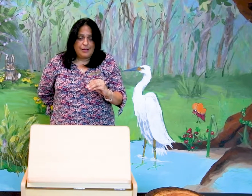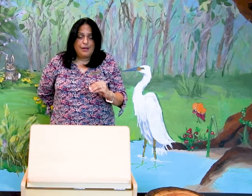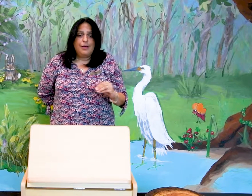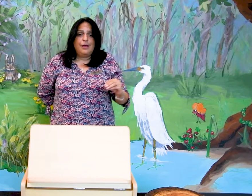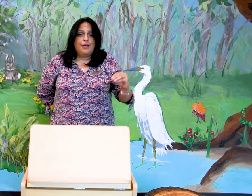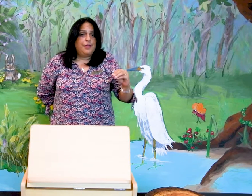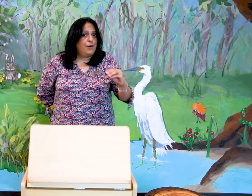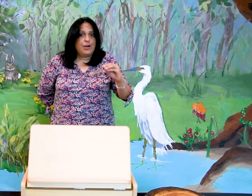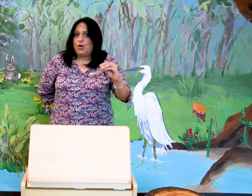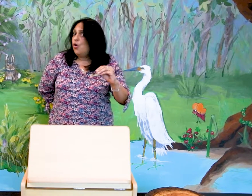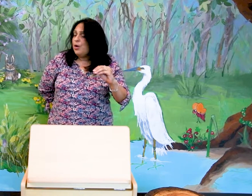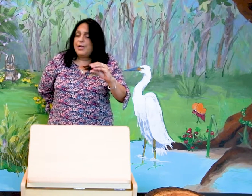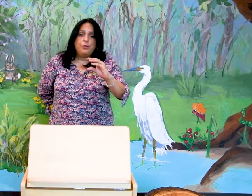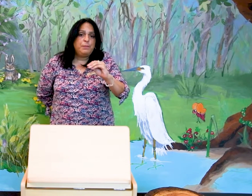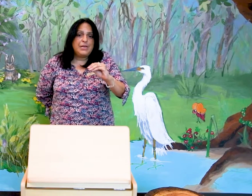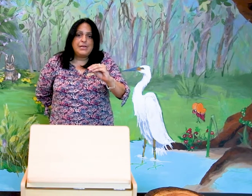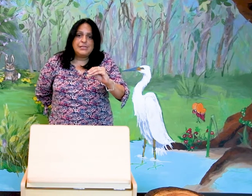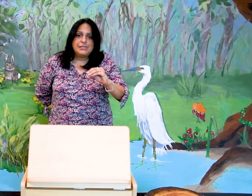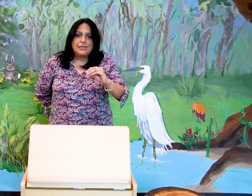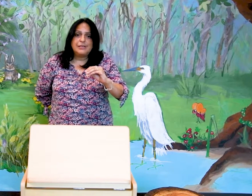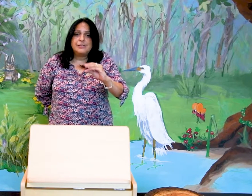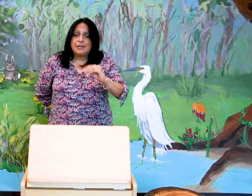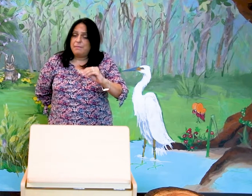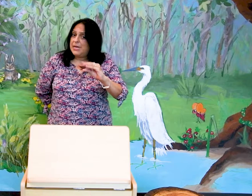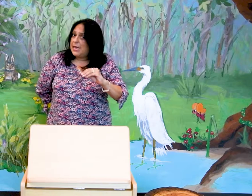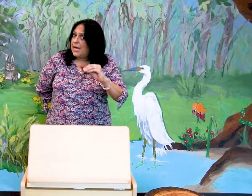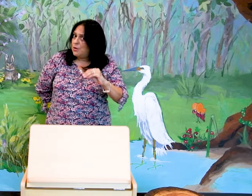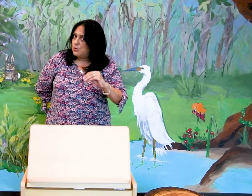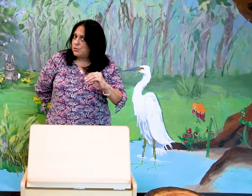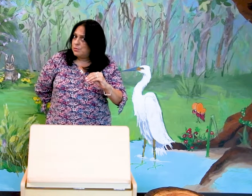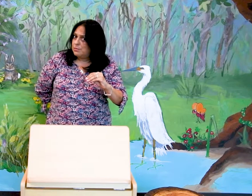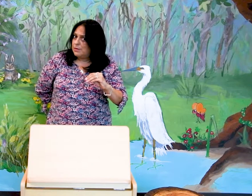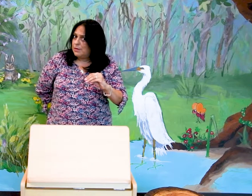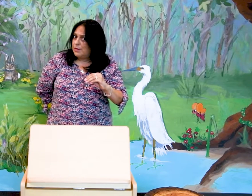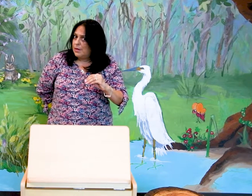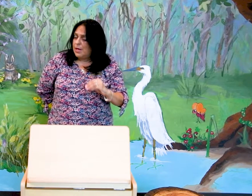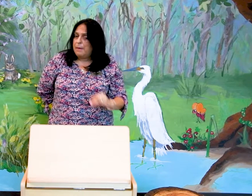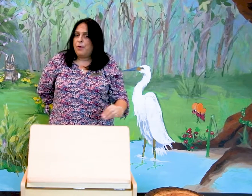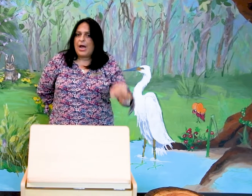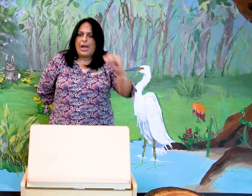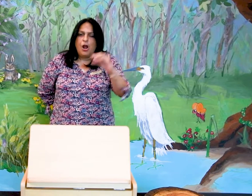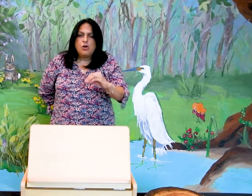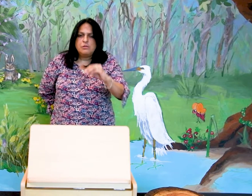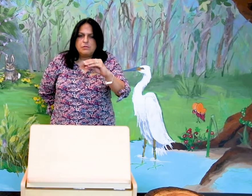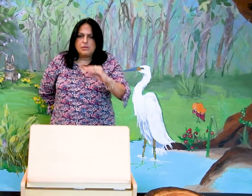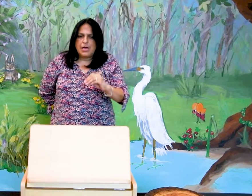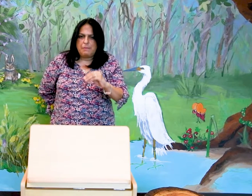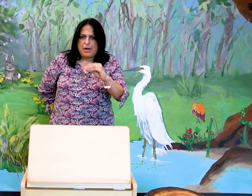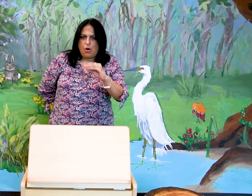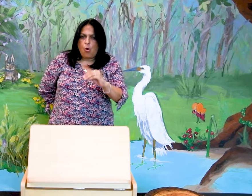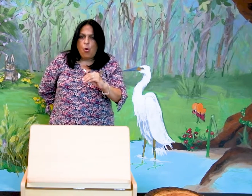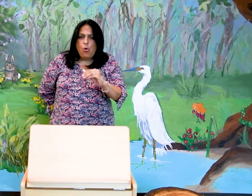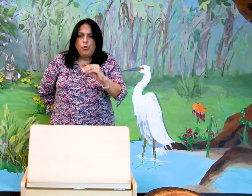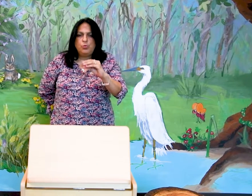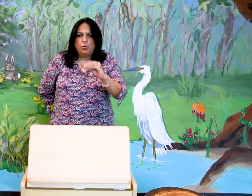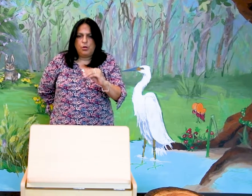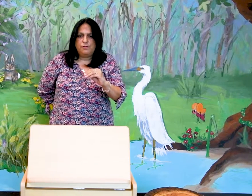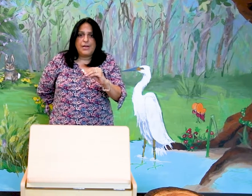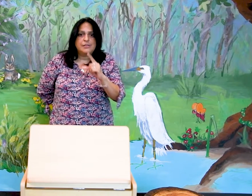There are no little piggies sleeping in a house. But along came an old wolf as